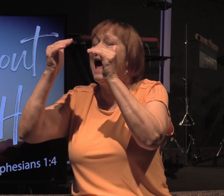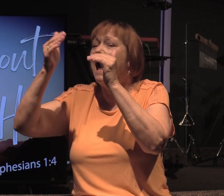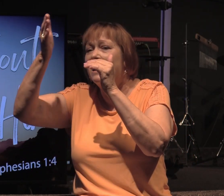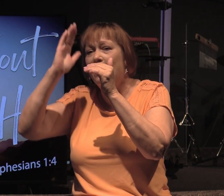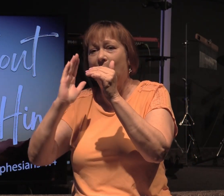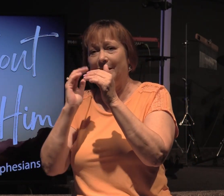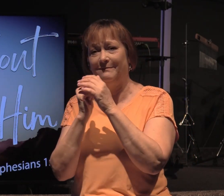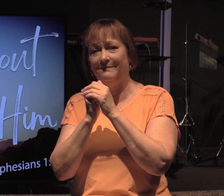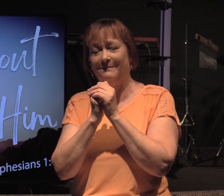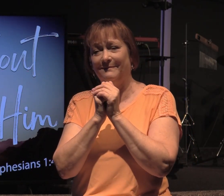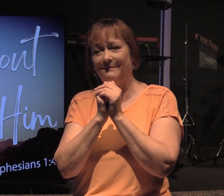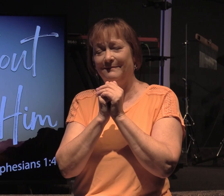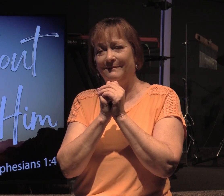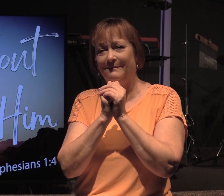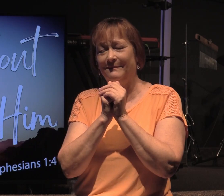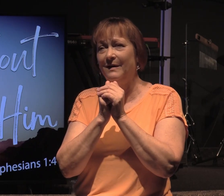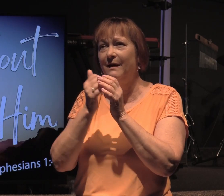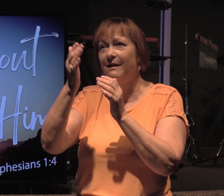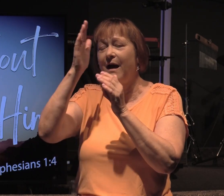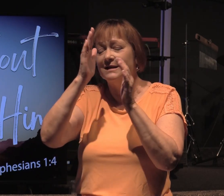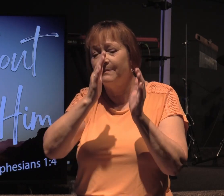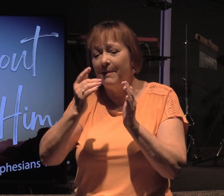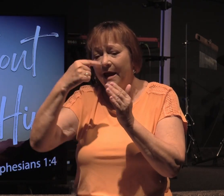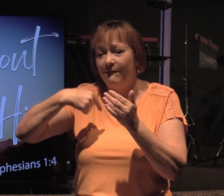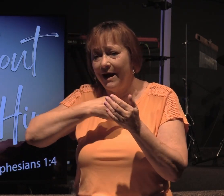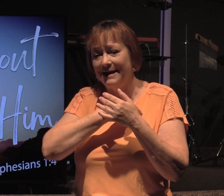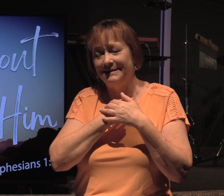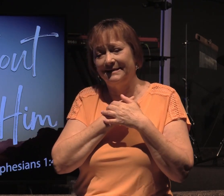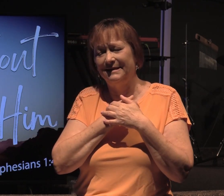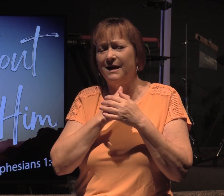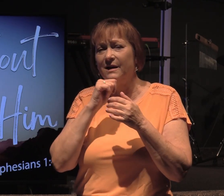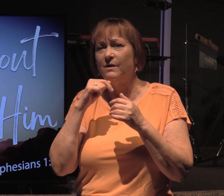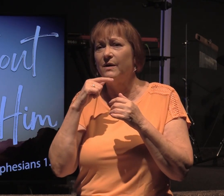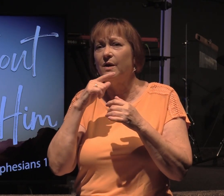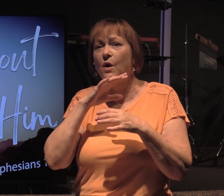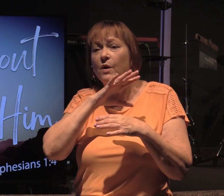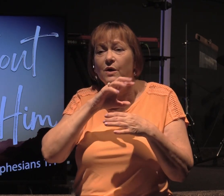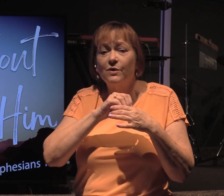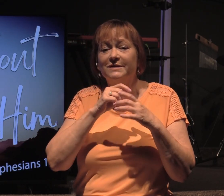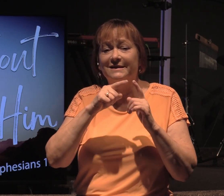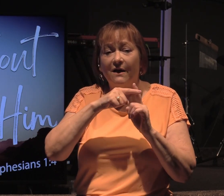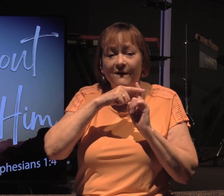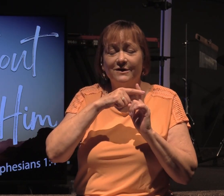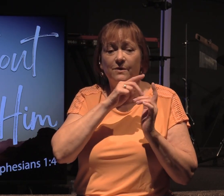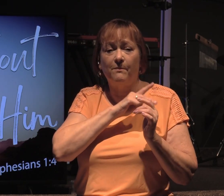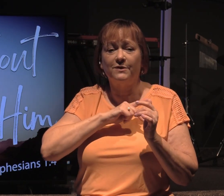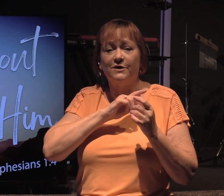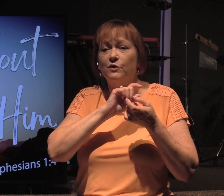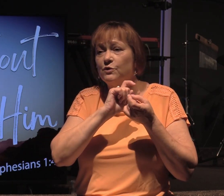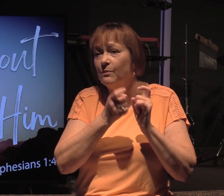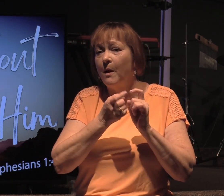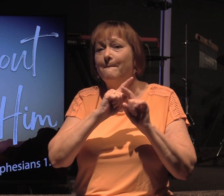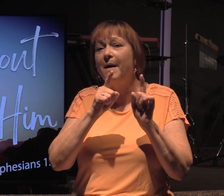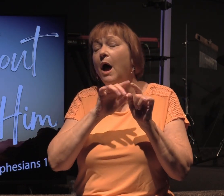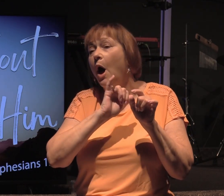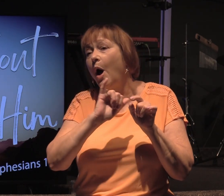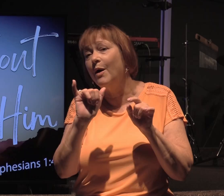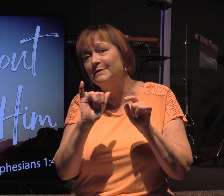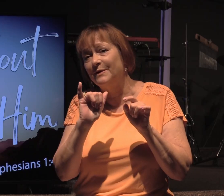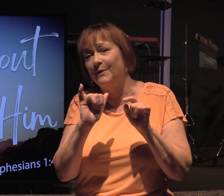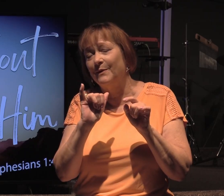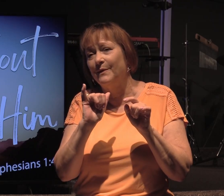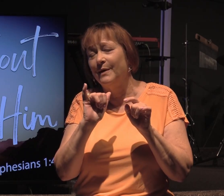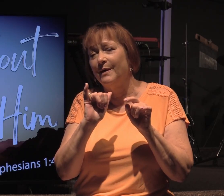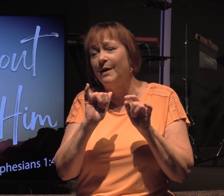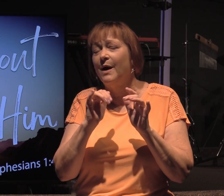God's plan for us not only includes salvation and personal transformation but also a